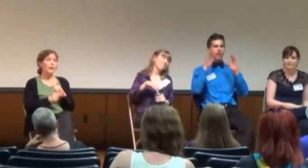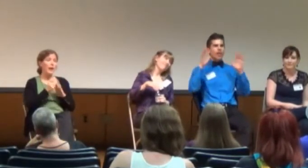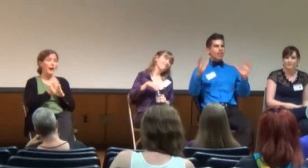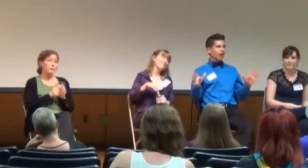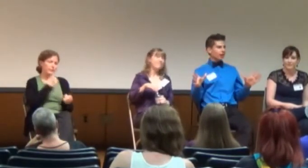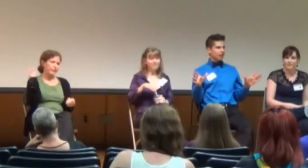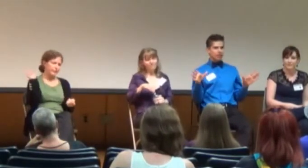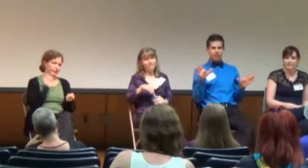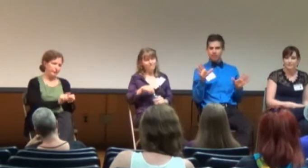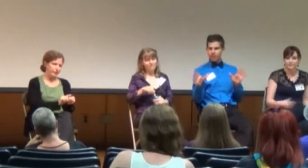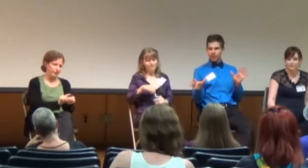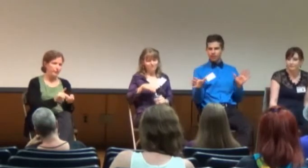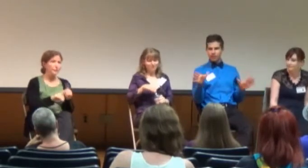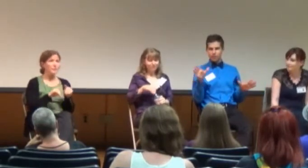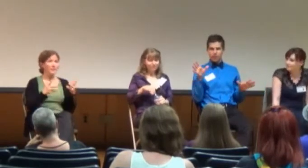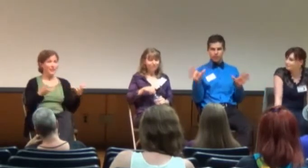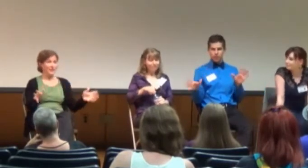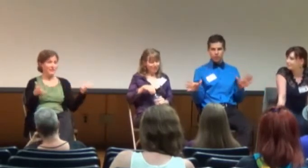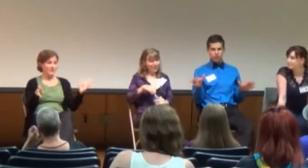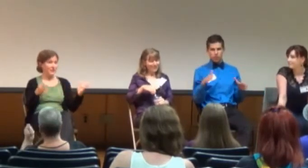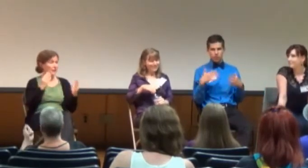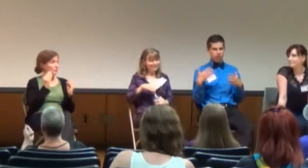But that is it.